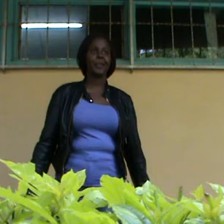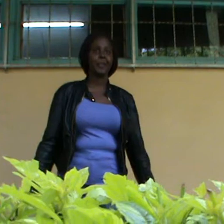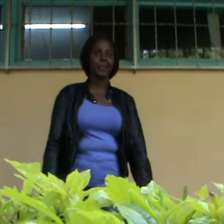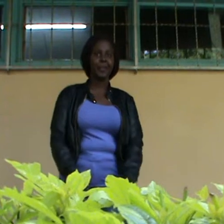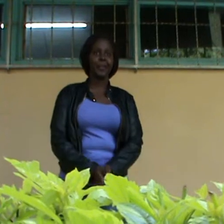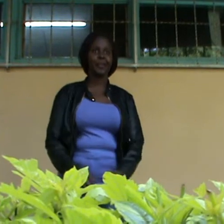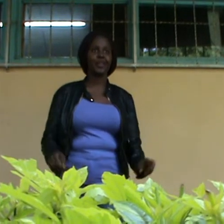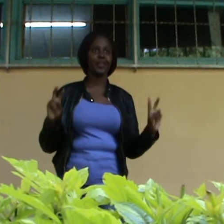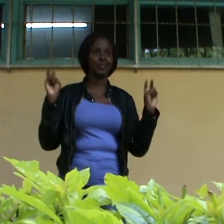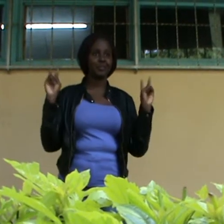My dream.